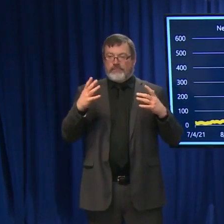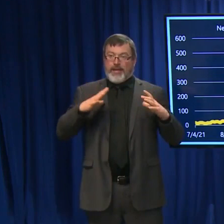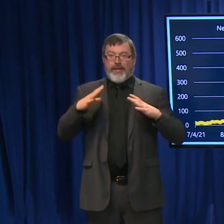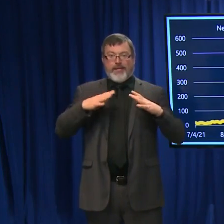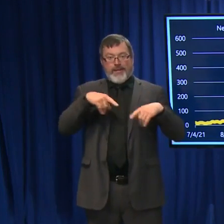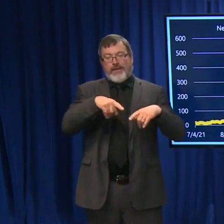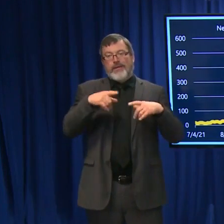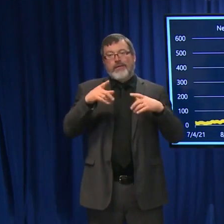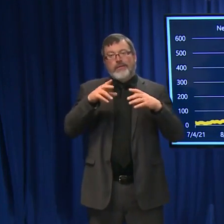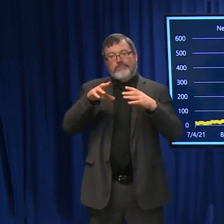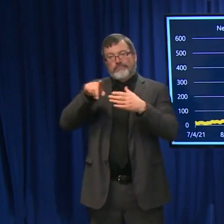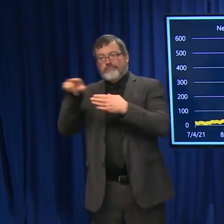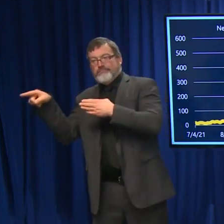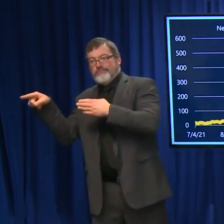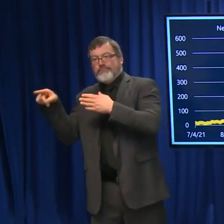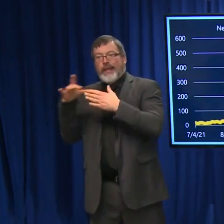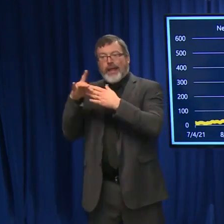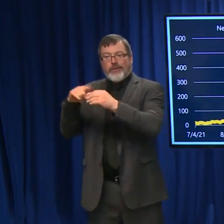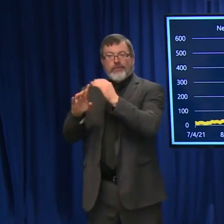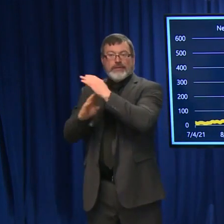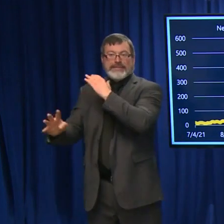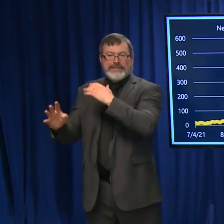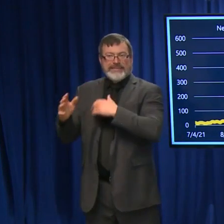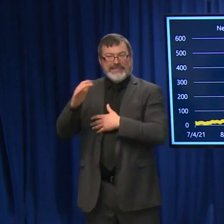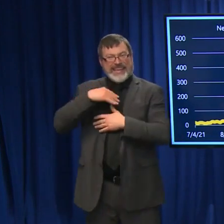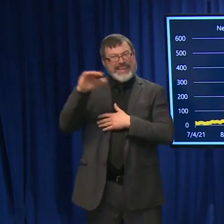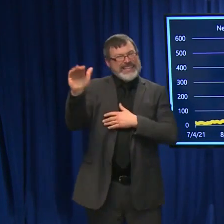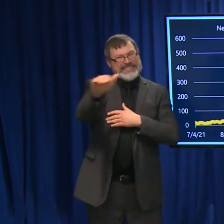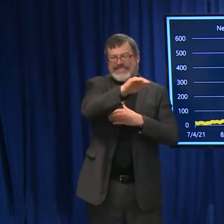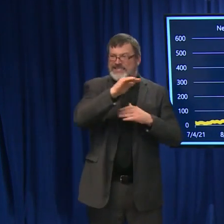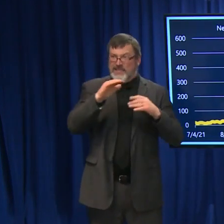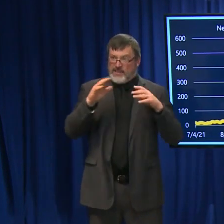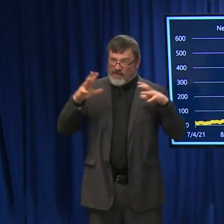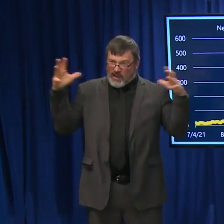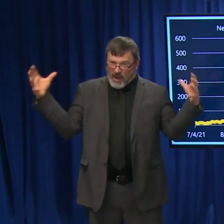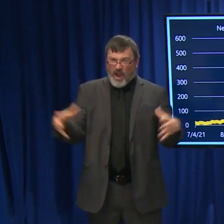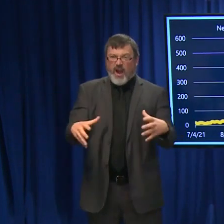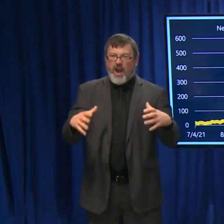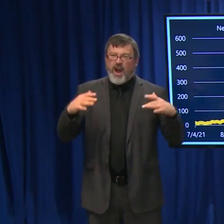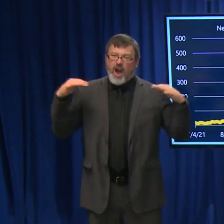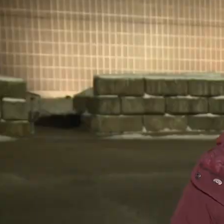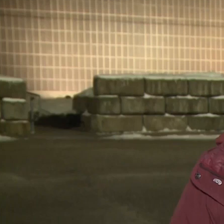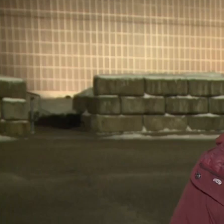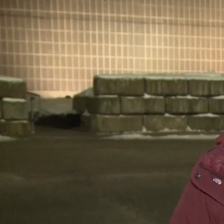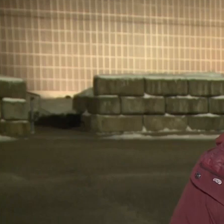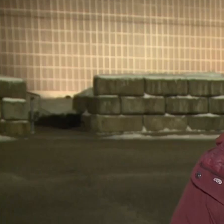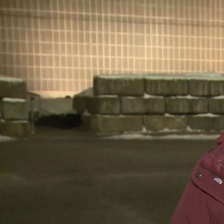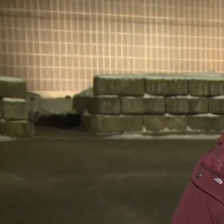not to meet with family or anything like that. We want people to have a happy holiday with family. Just do it safe.